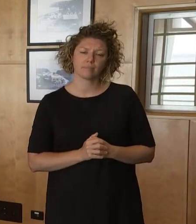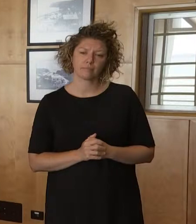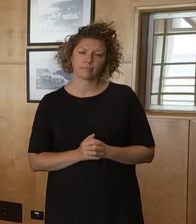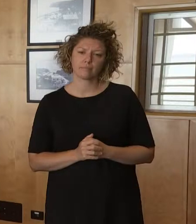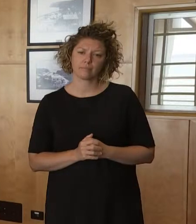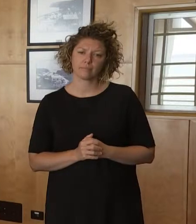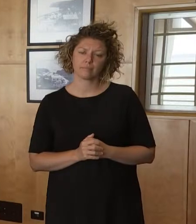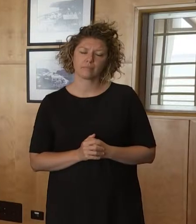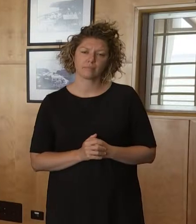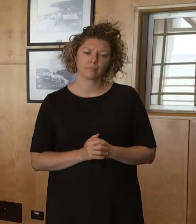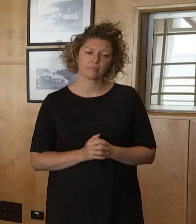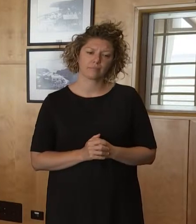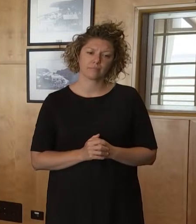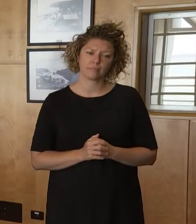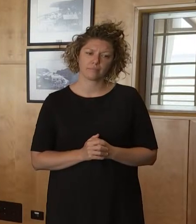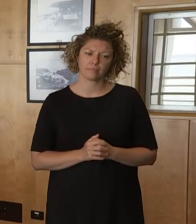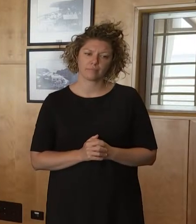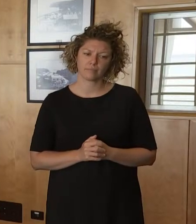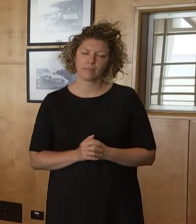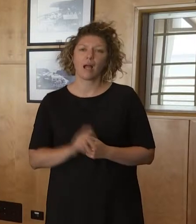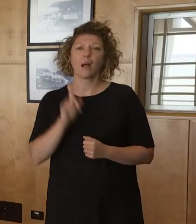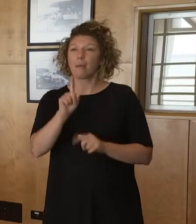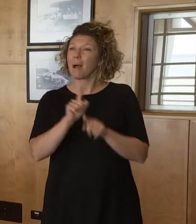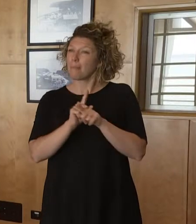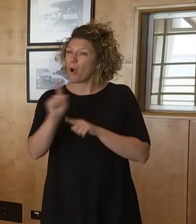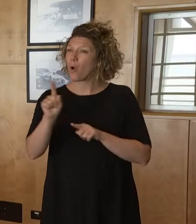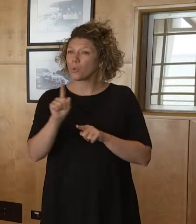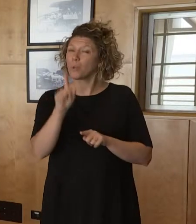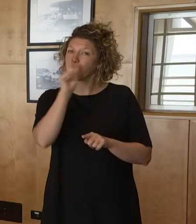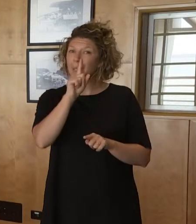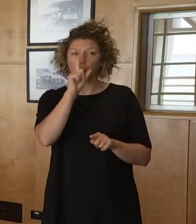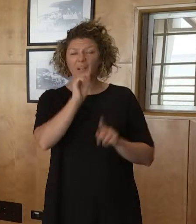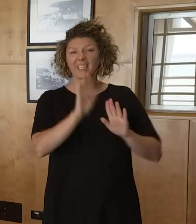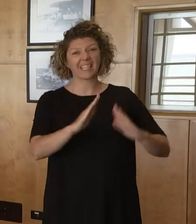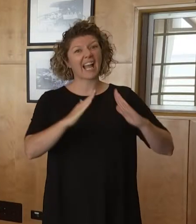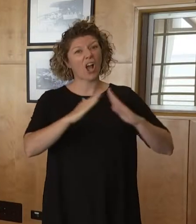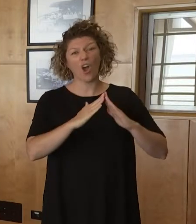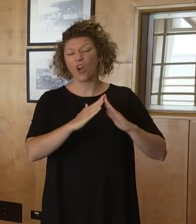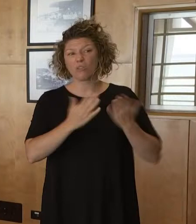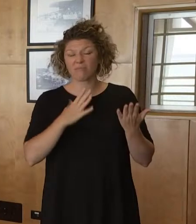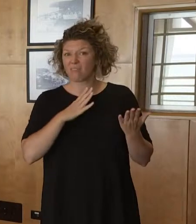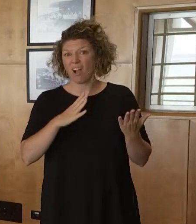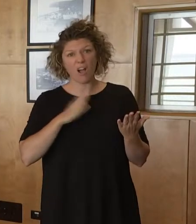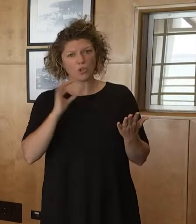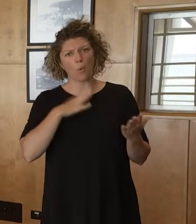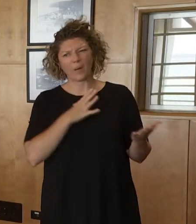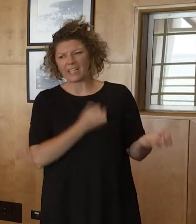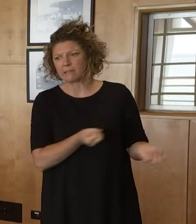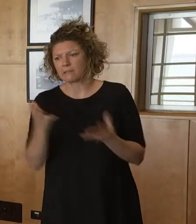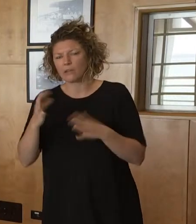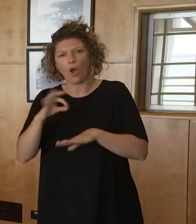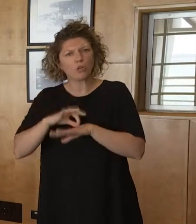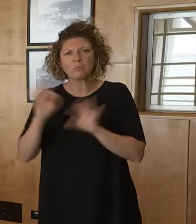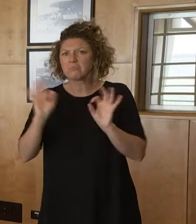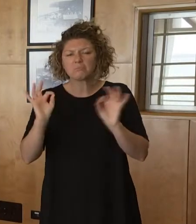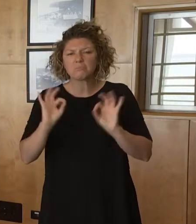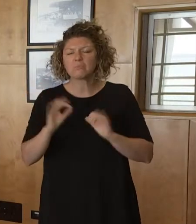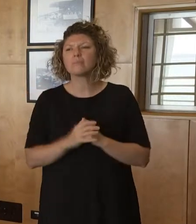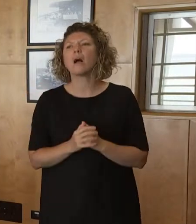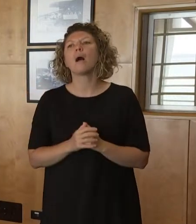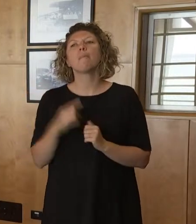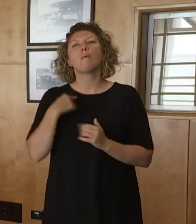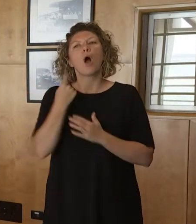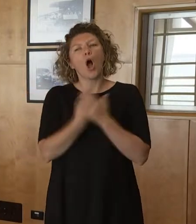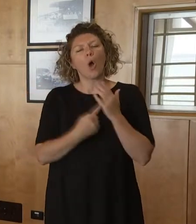But the vast majority of people are able to be at home. What we want to do is be able to concentrate on people who are